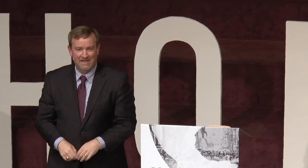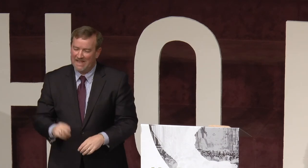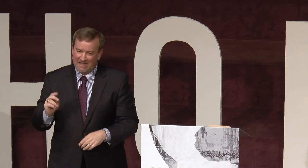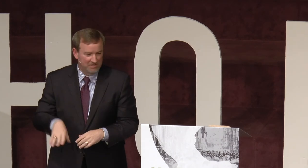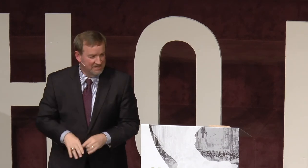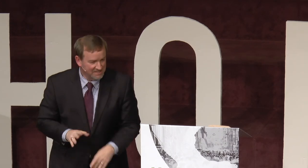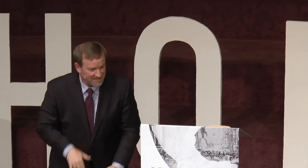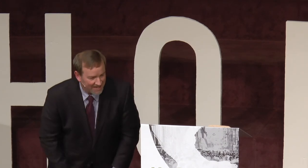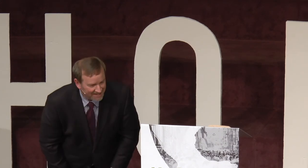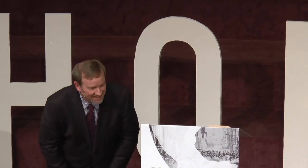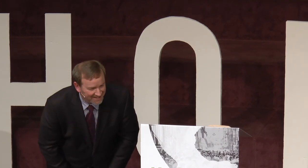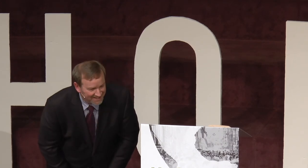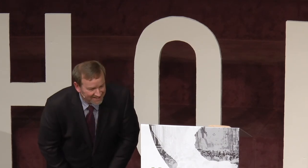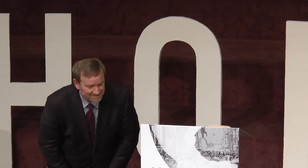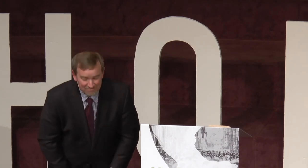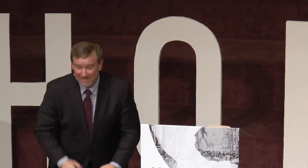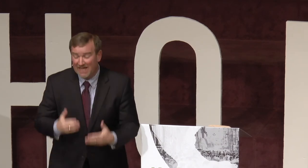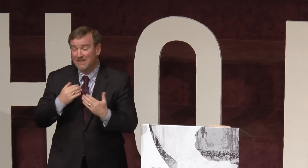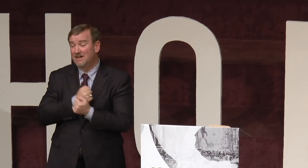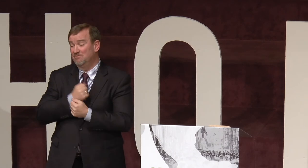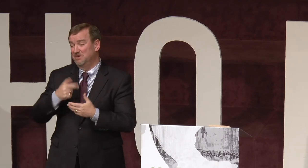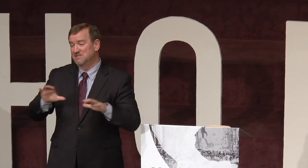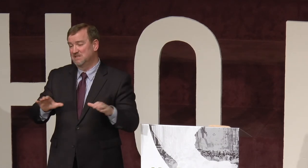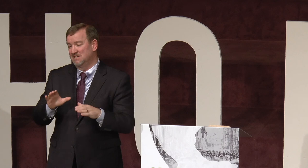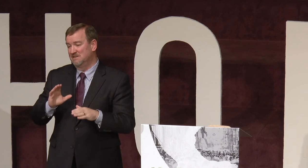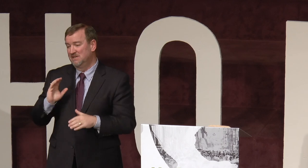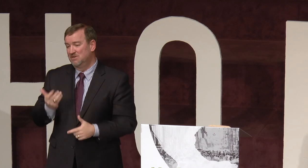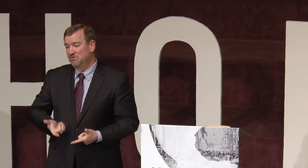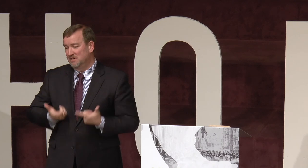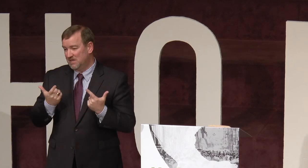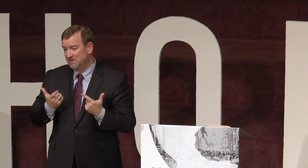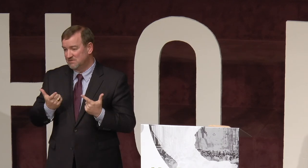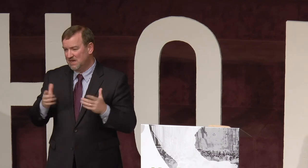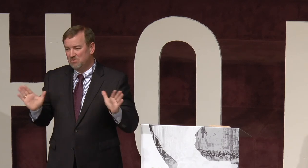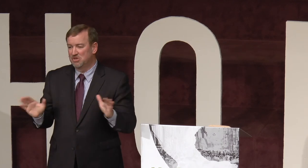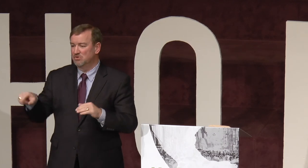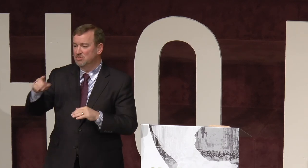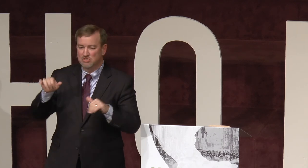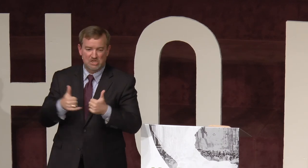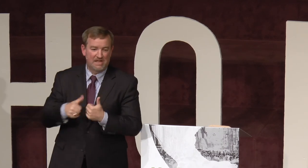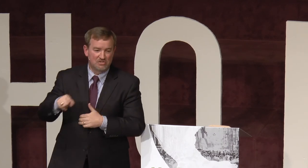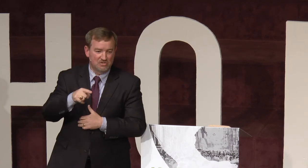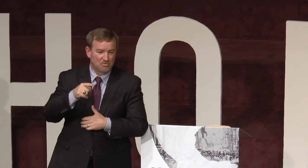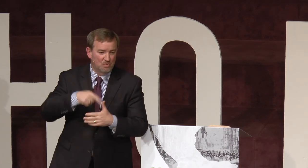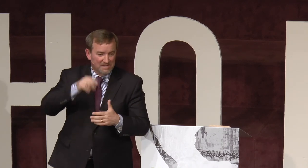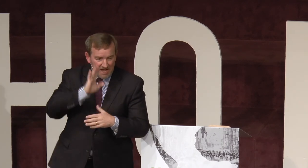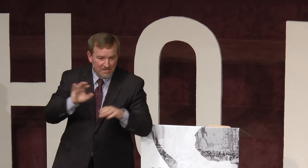I hate when he does that. But I love what he's done with our lives. And I want to encourage you and challenge you. What God